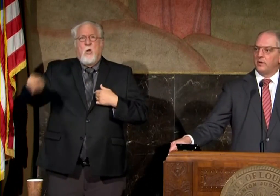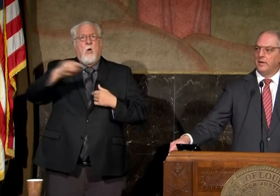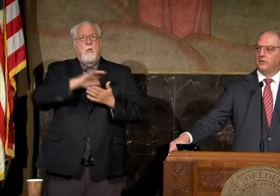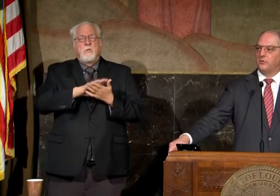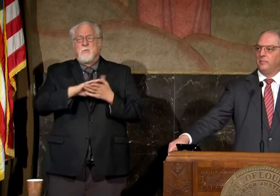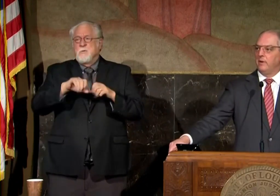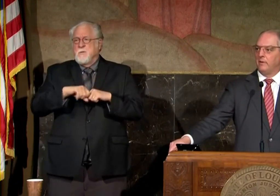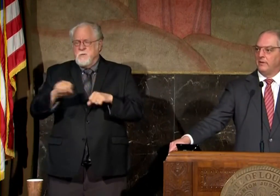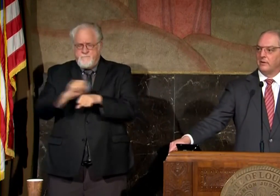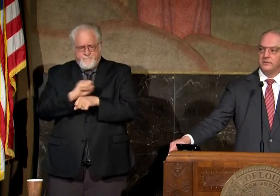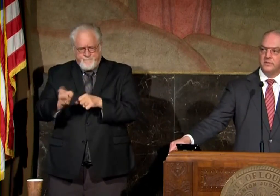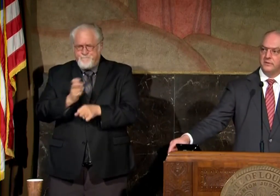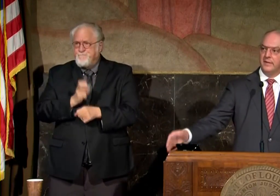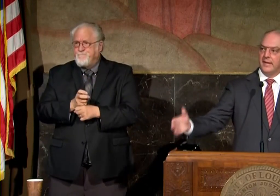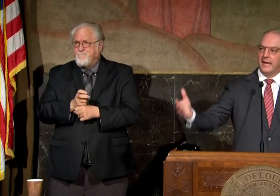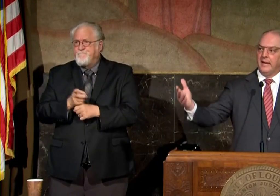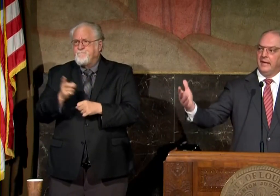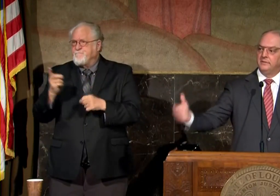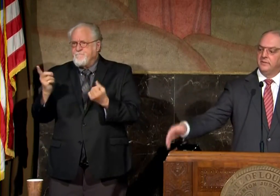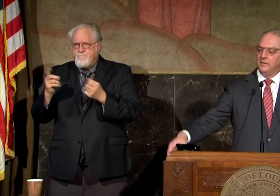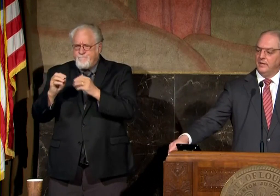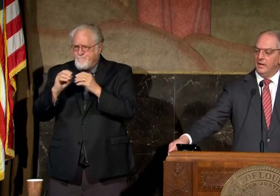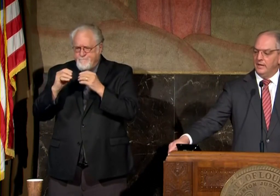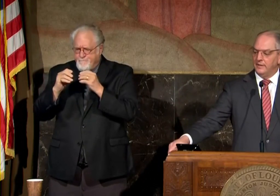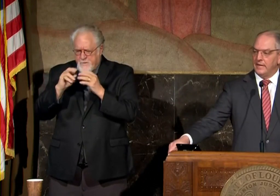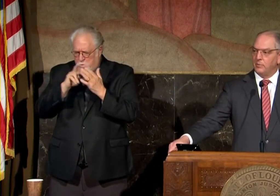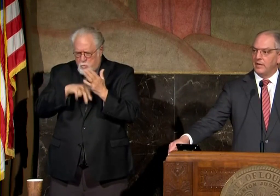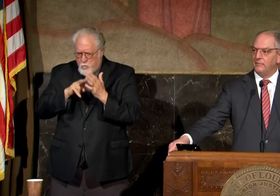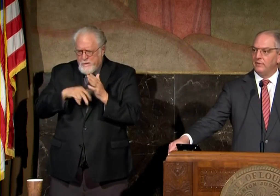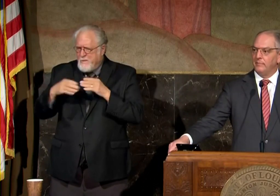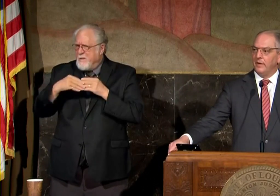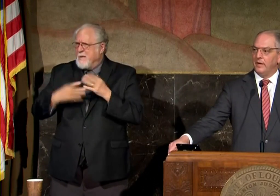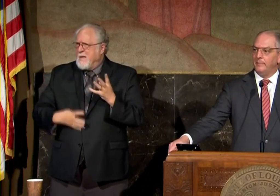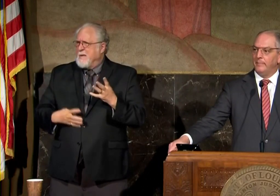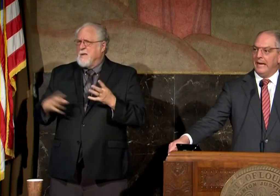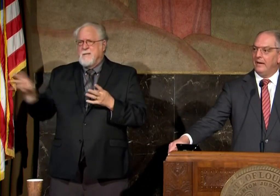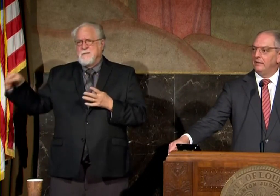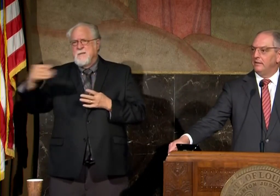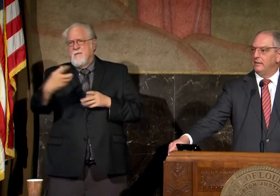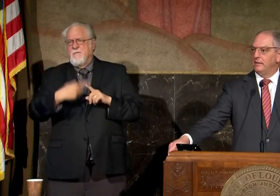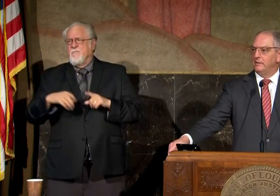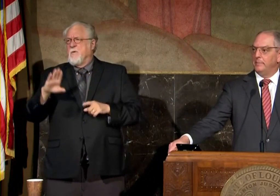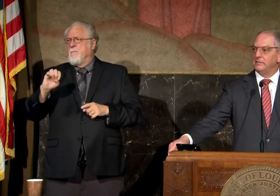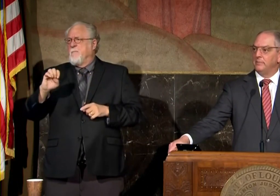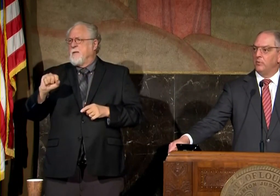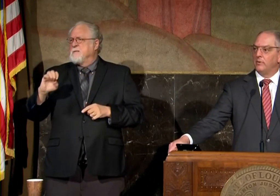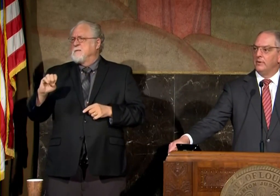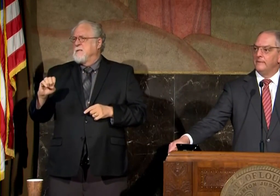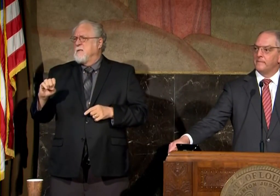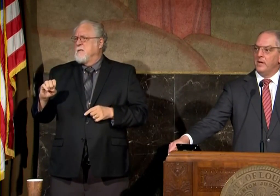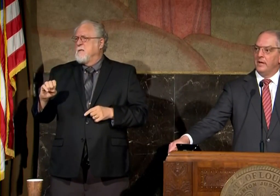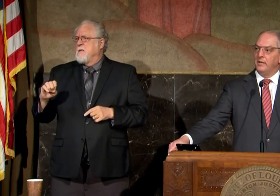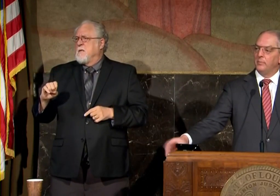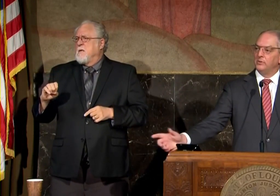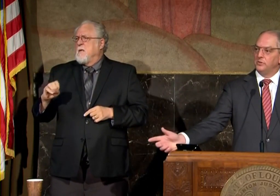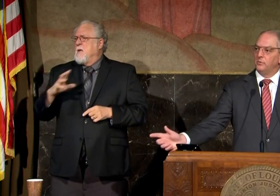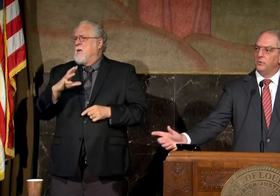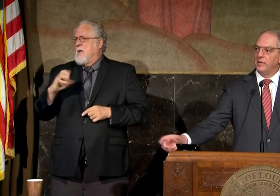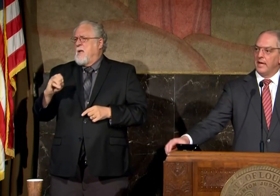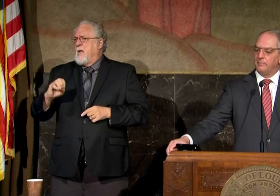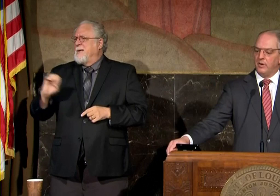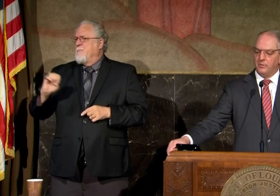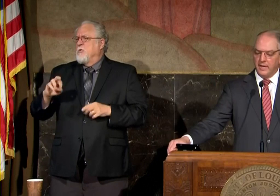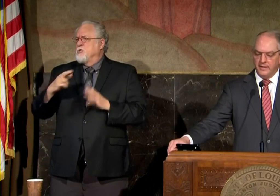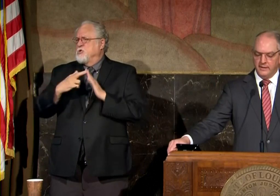out there working extremely hard they're consulting the guidelines uh that they were given uh by uh the besie board uh in the emergency